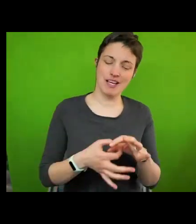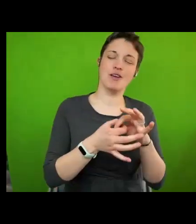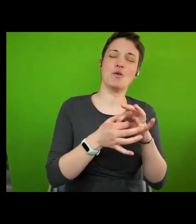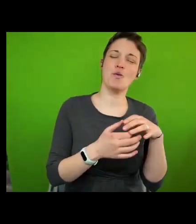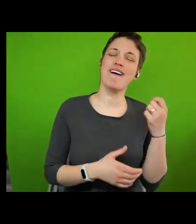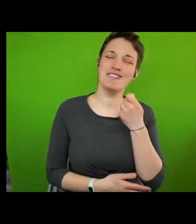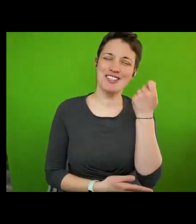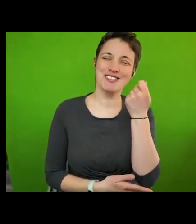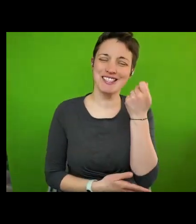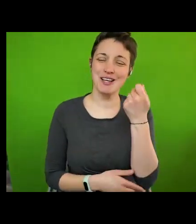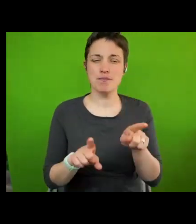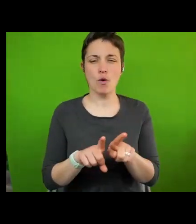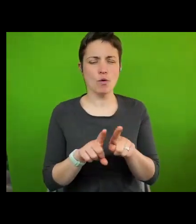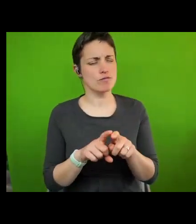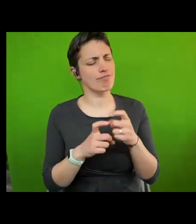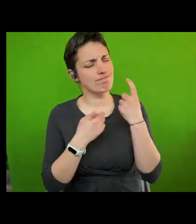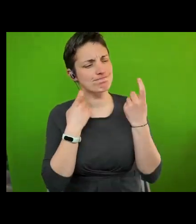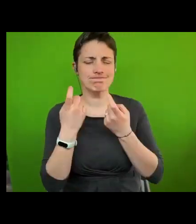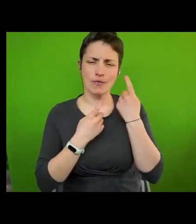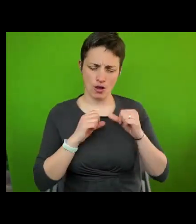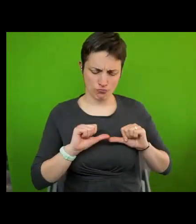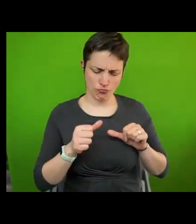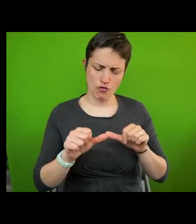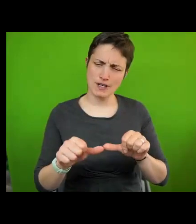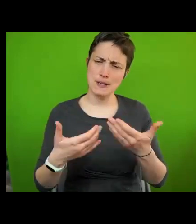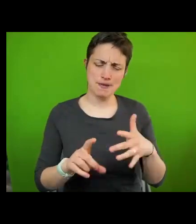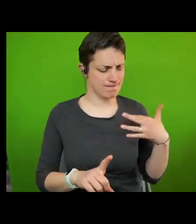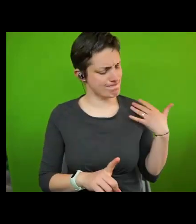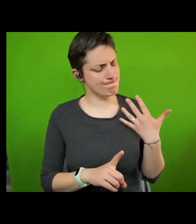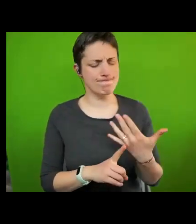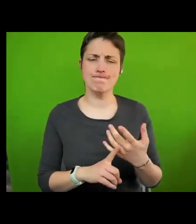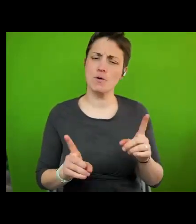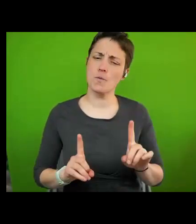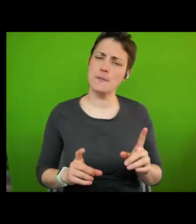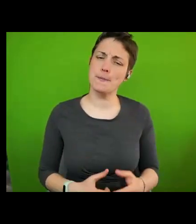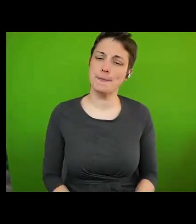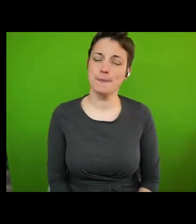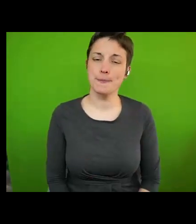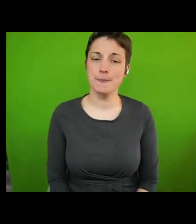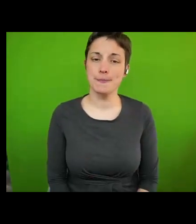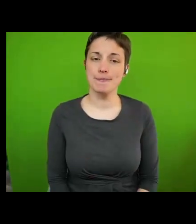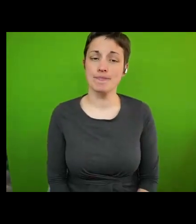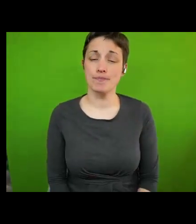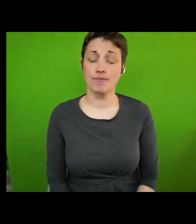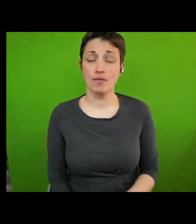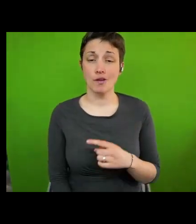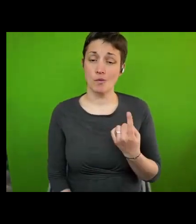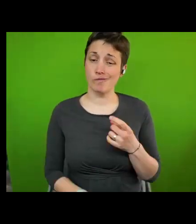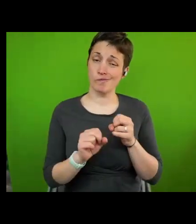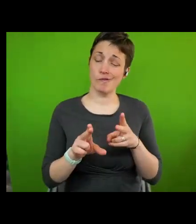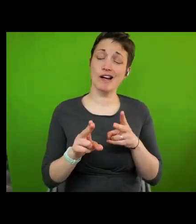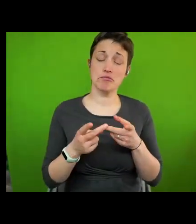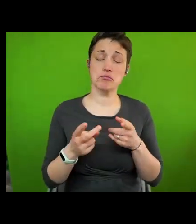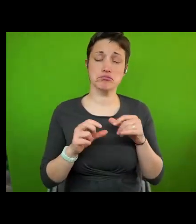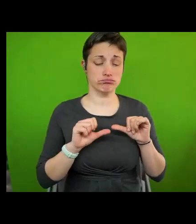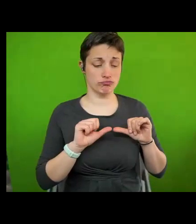And to reflect upon progress made on this journey. One measure of progress made is that